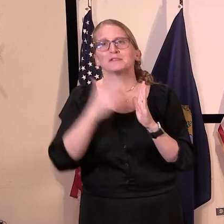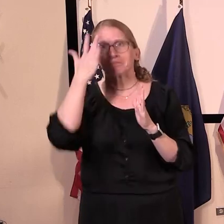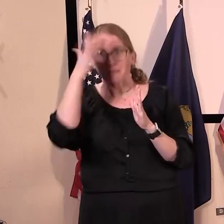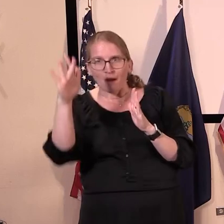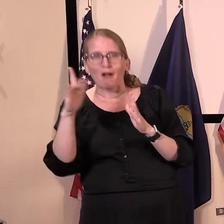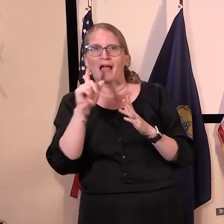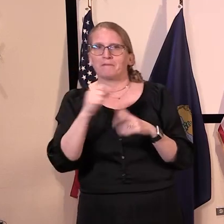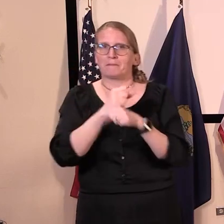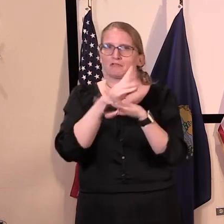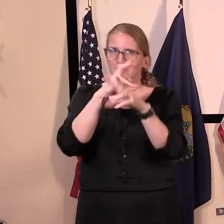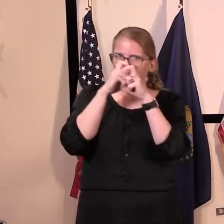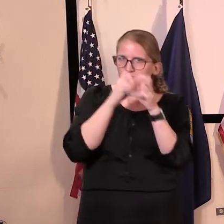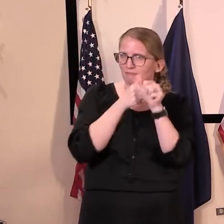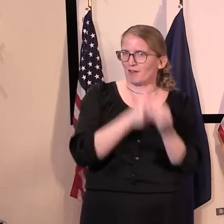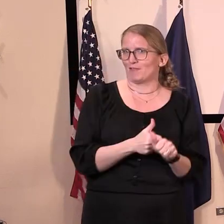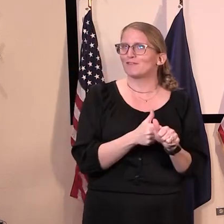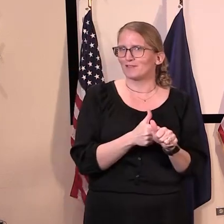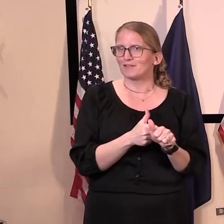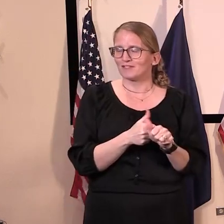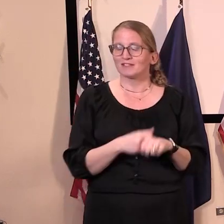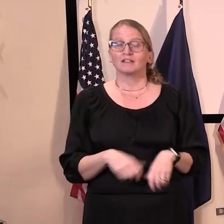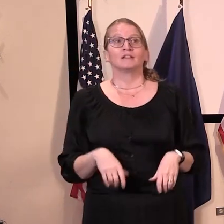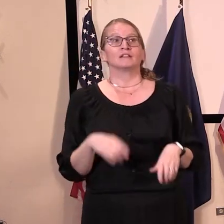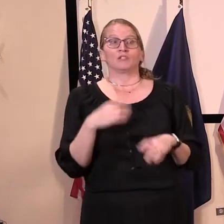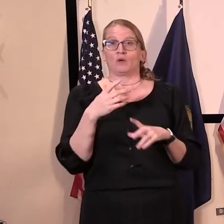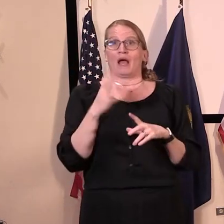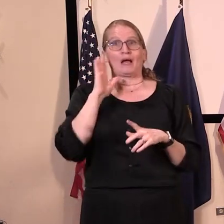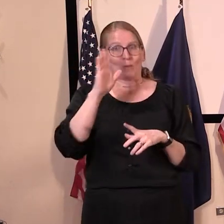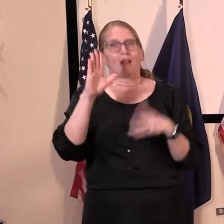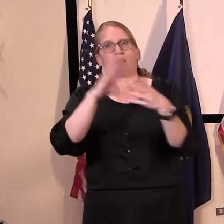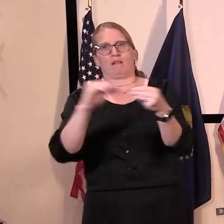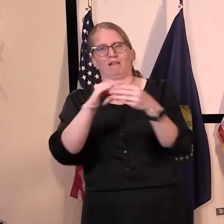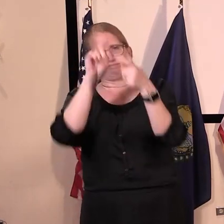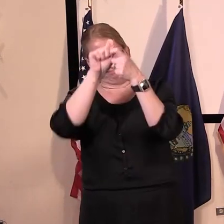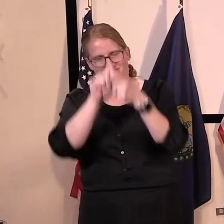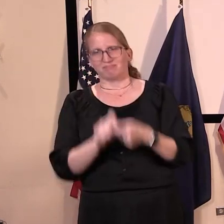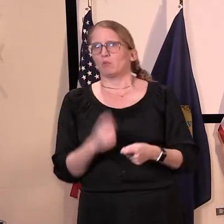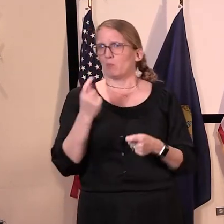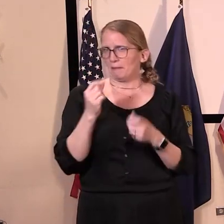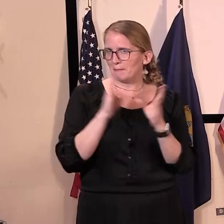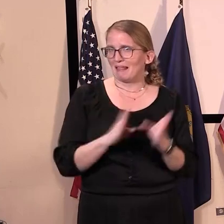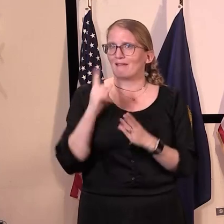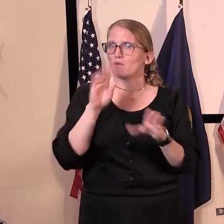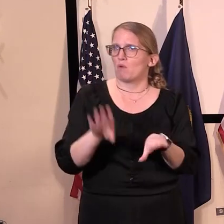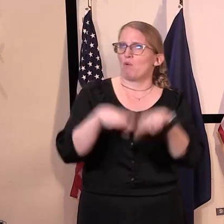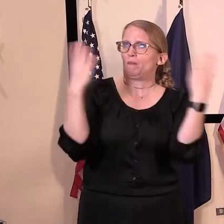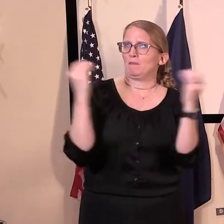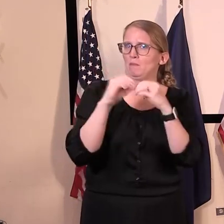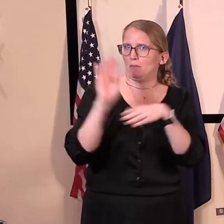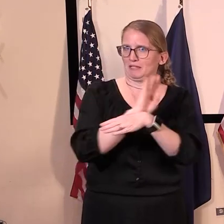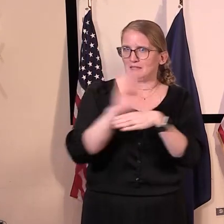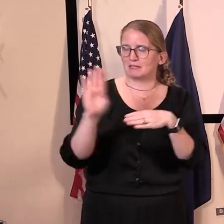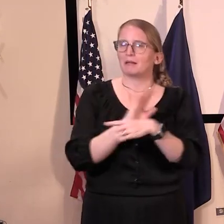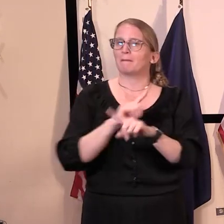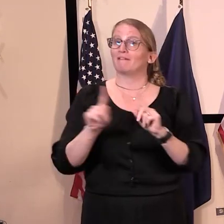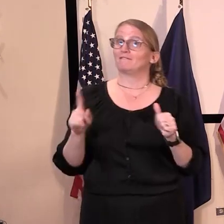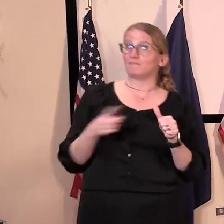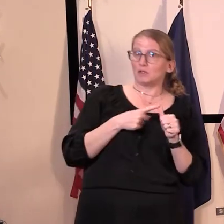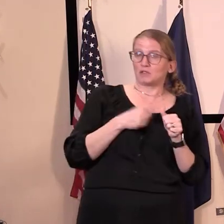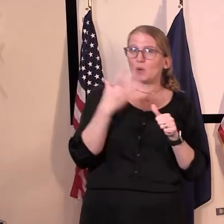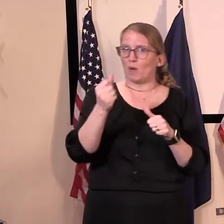Now, before I get into the steps we're taking today, I want to remind everyone of the principles we set that guide any reopenings.